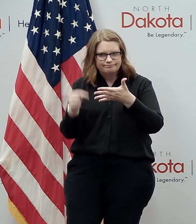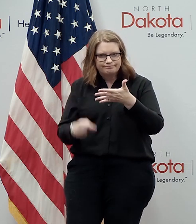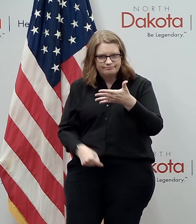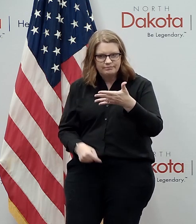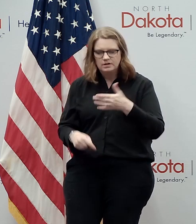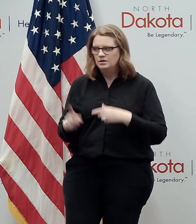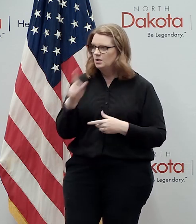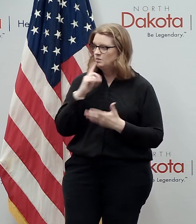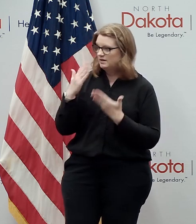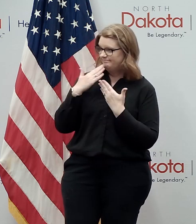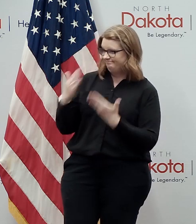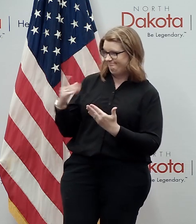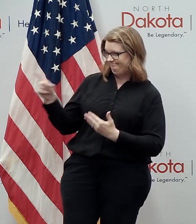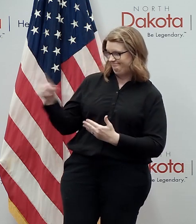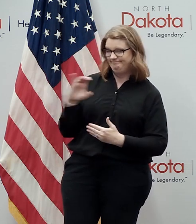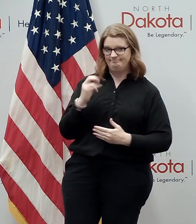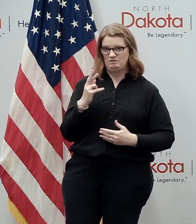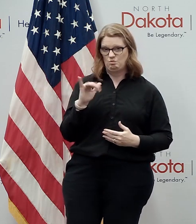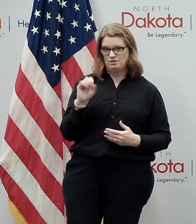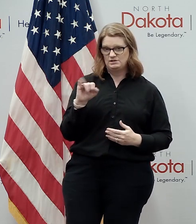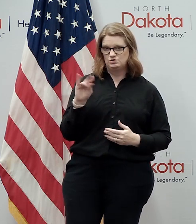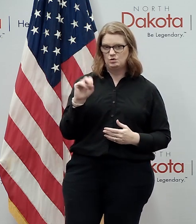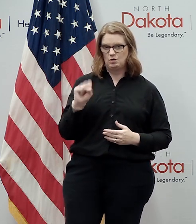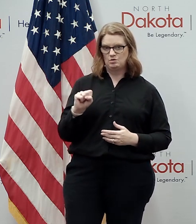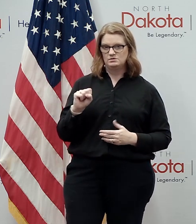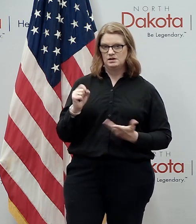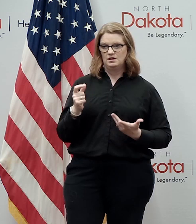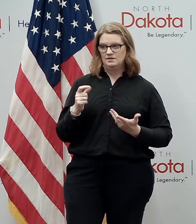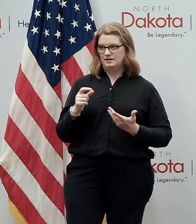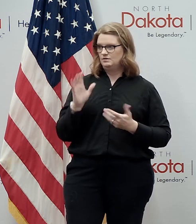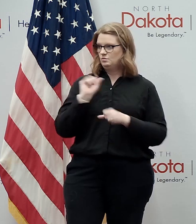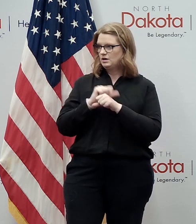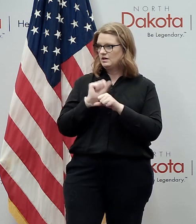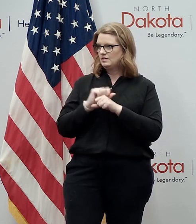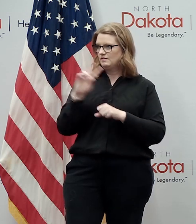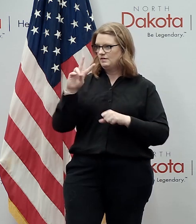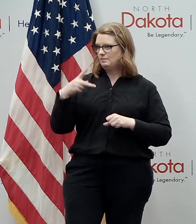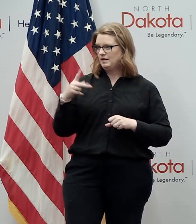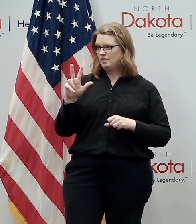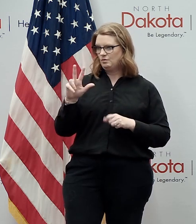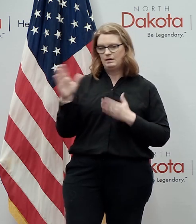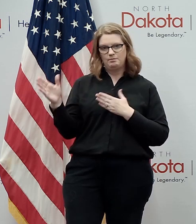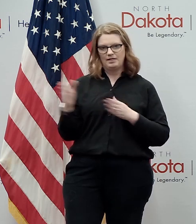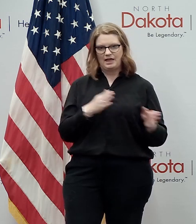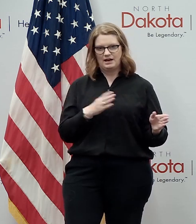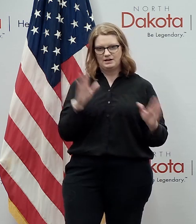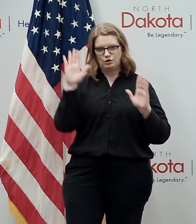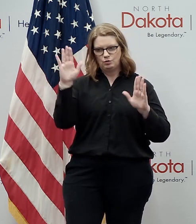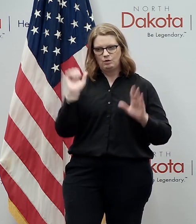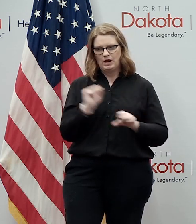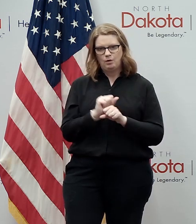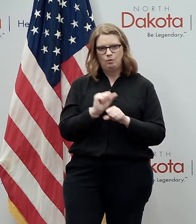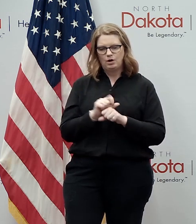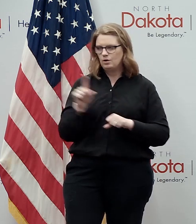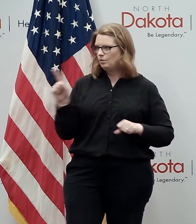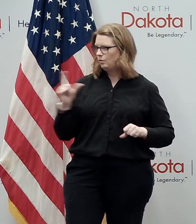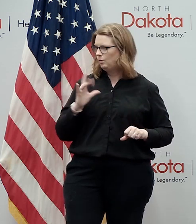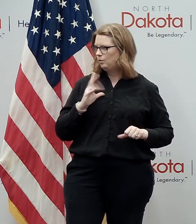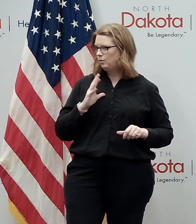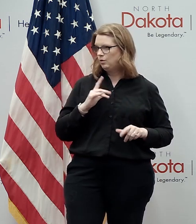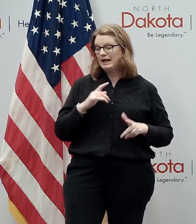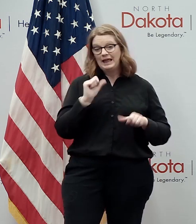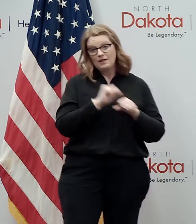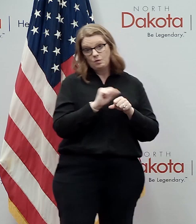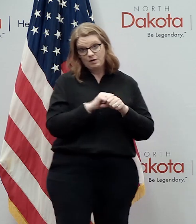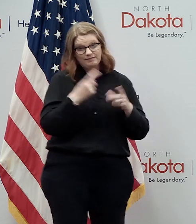chris jones and all the folks working on the vp3 plan uh for the great work that they're doing uh what the work that's happening here in